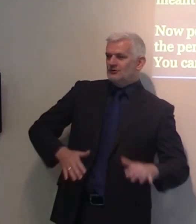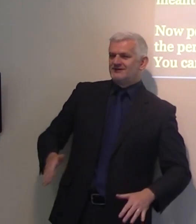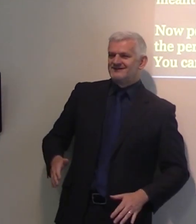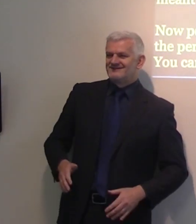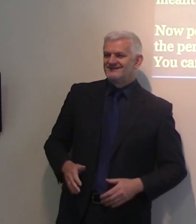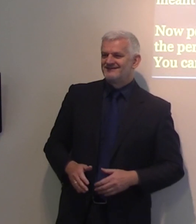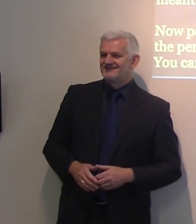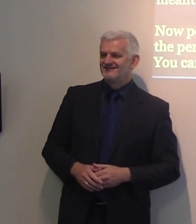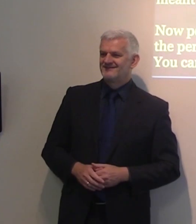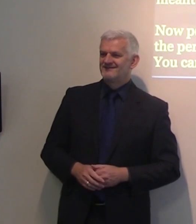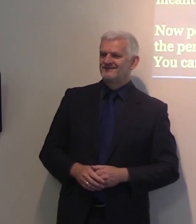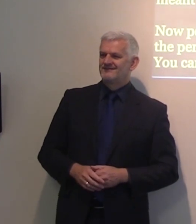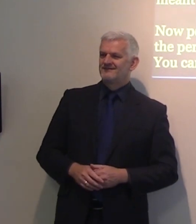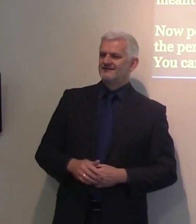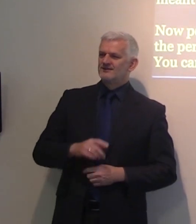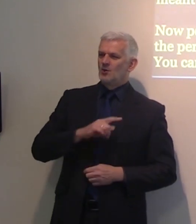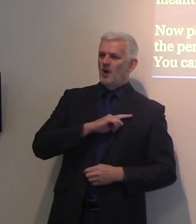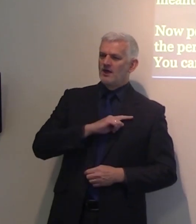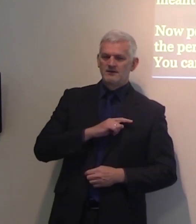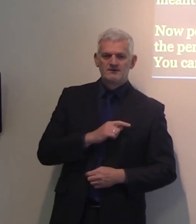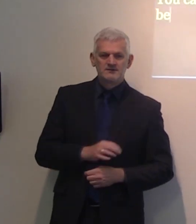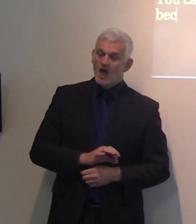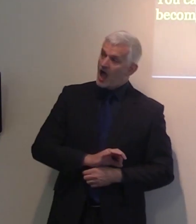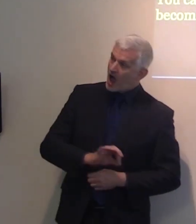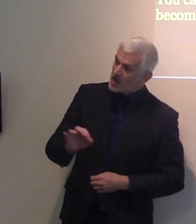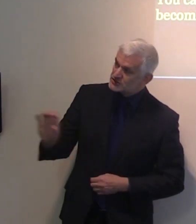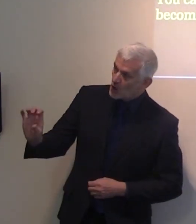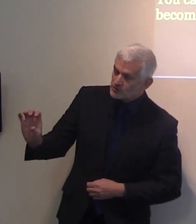Why? Why? we are asking salt, we are telling something is missing.